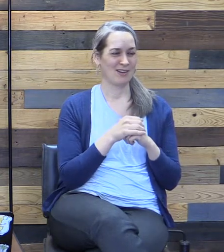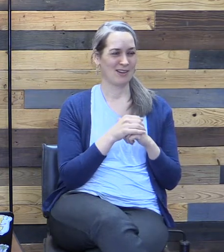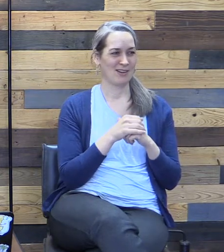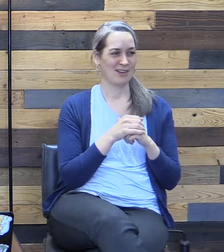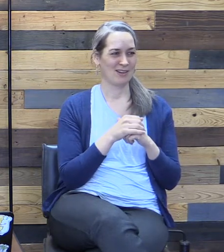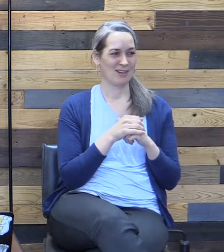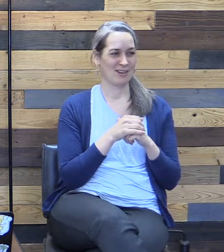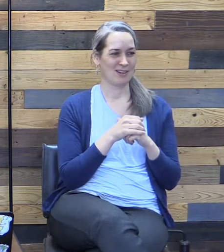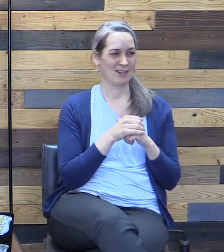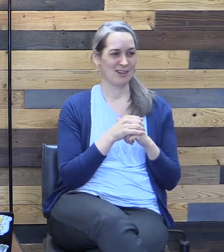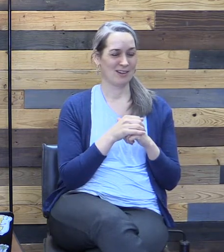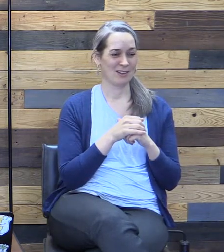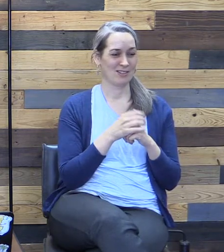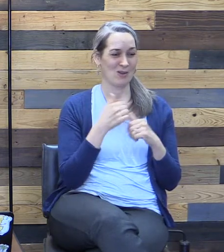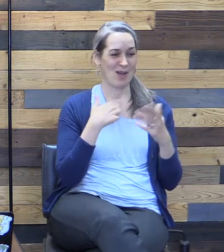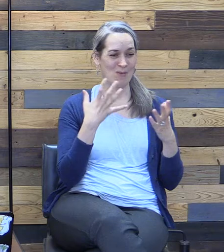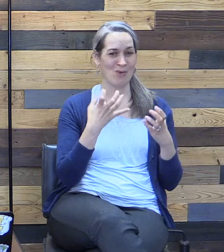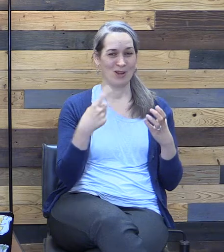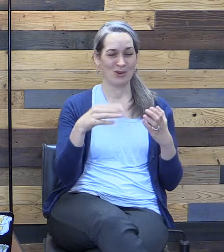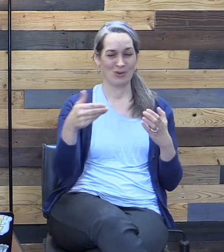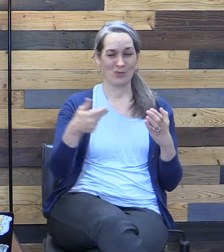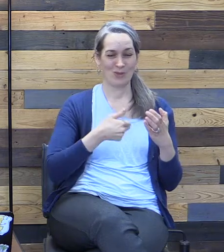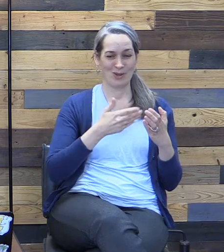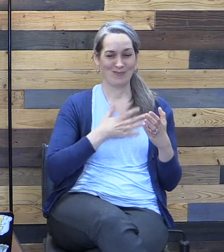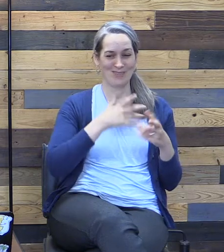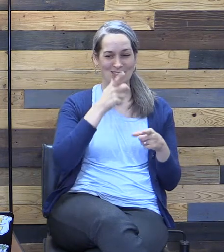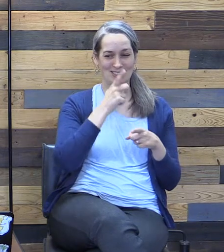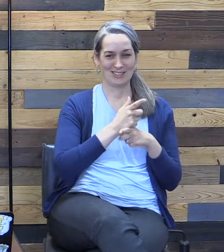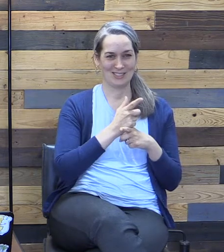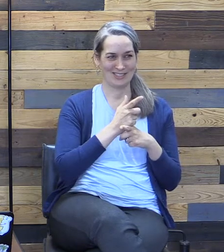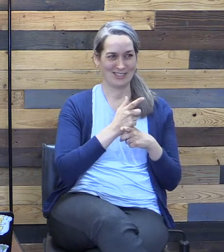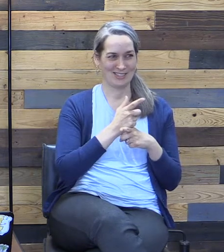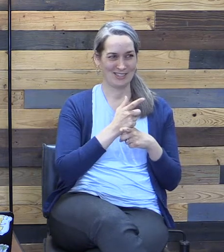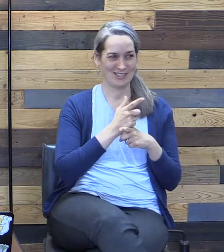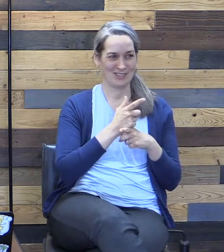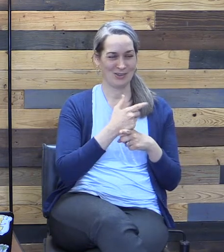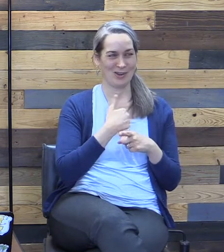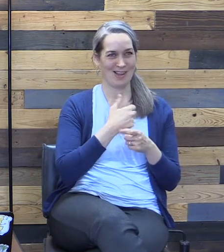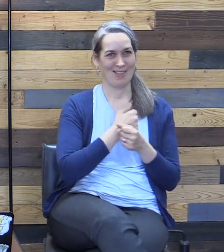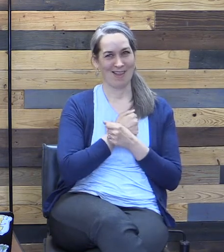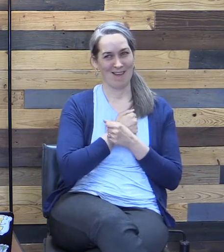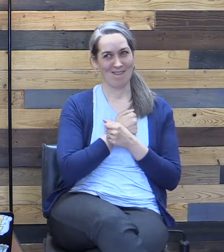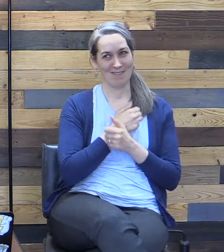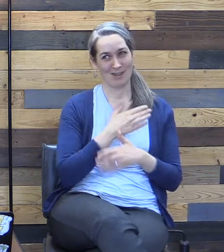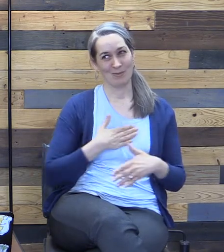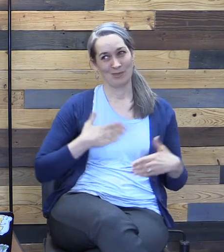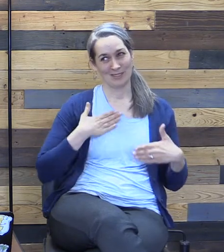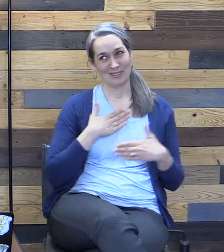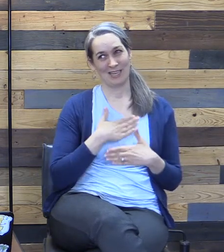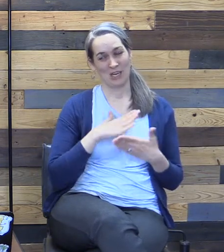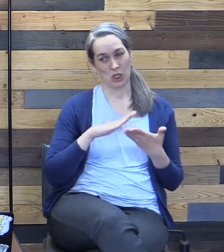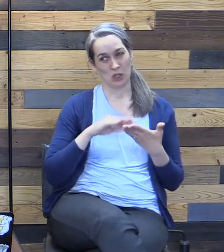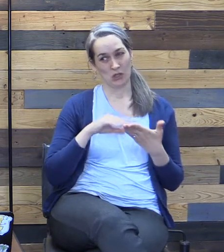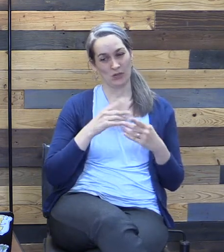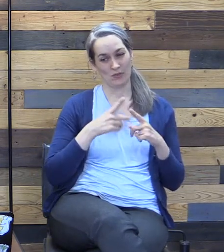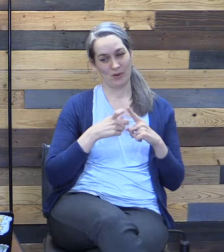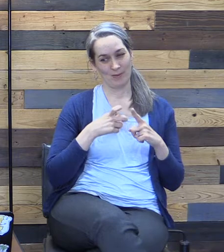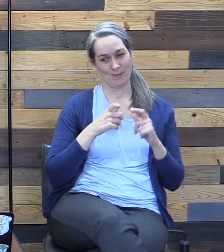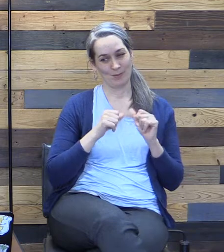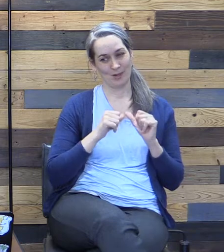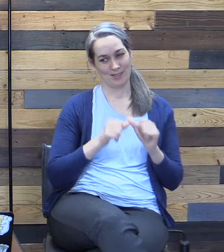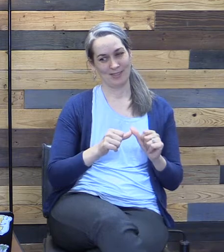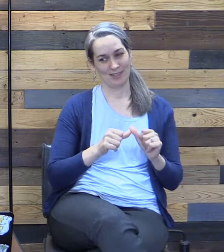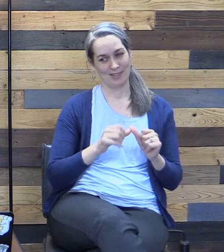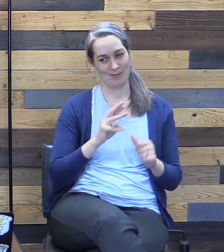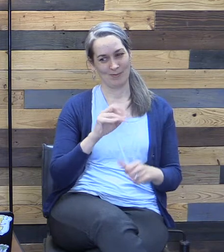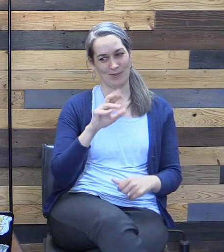All this being said, I'd like you to welcome my sister, who I love and appreciate and learn from constantly.